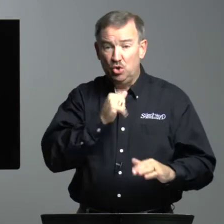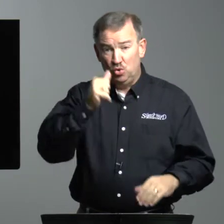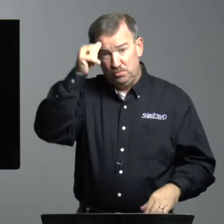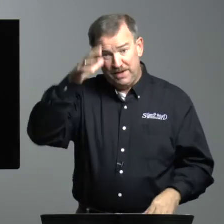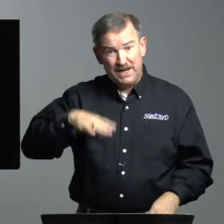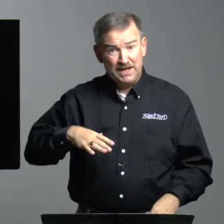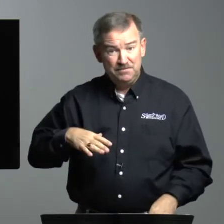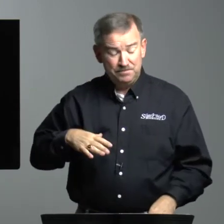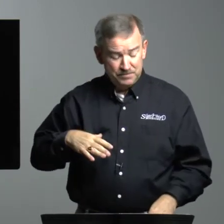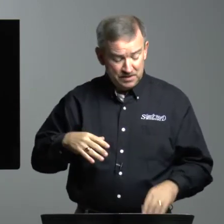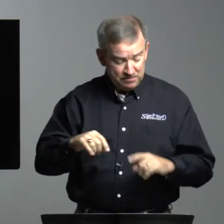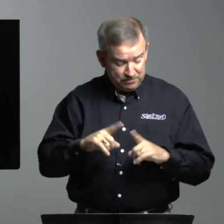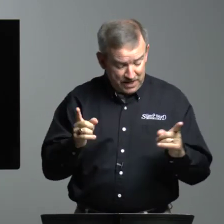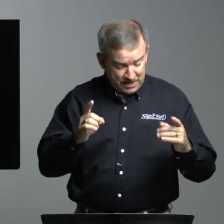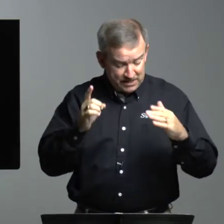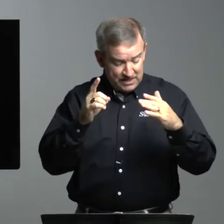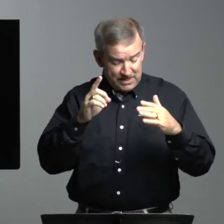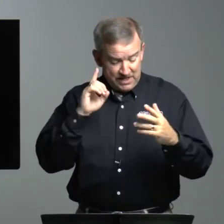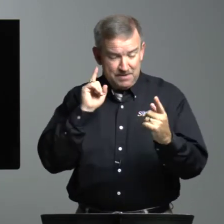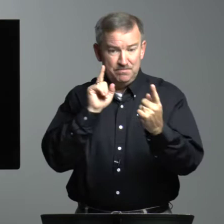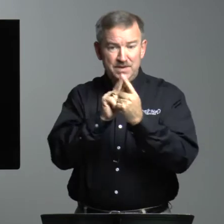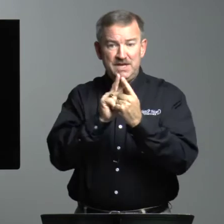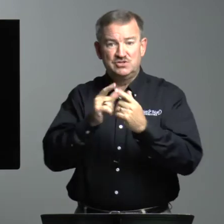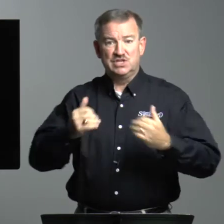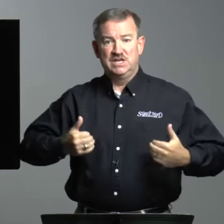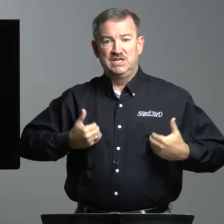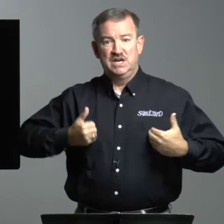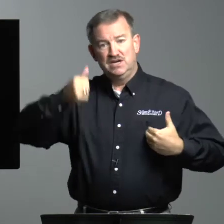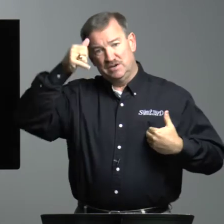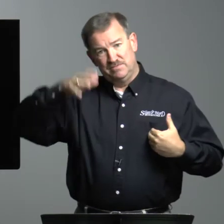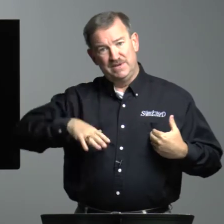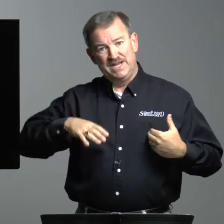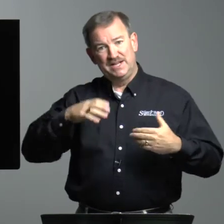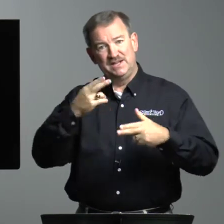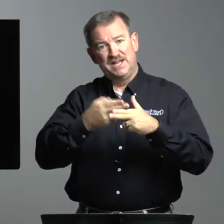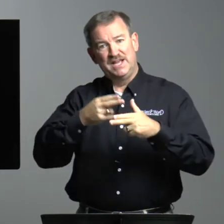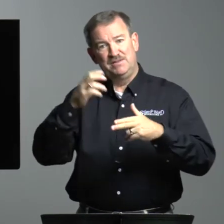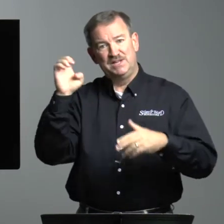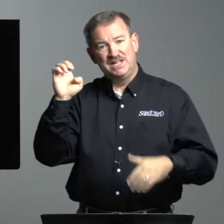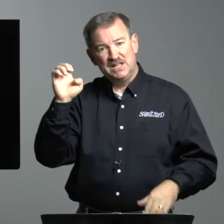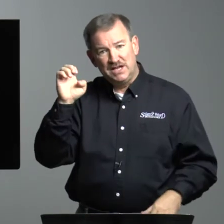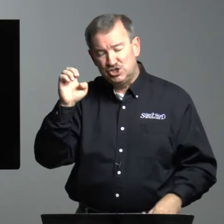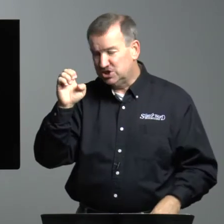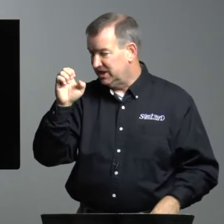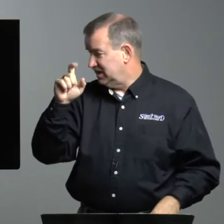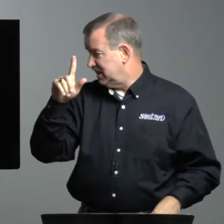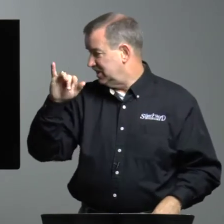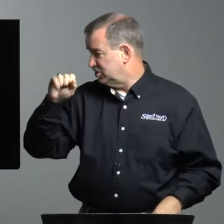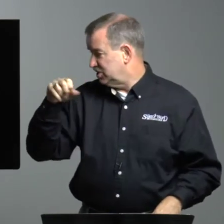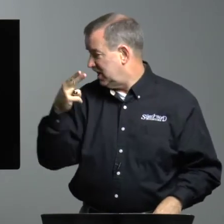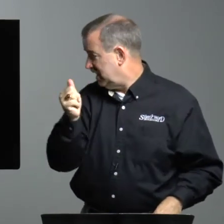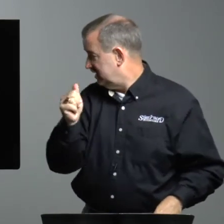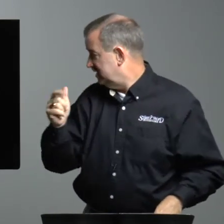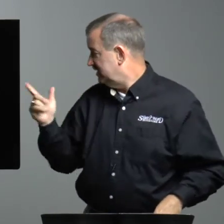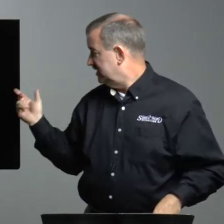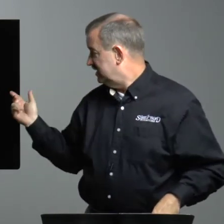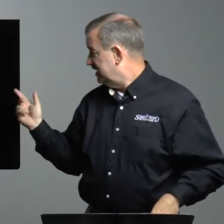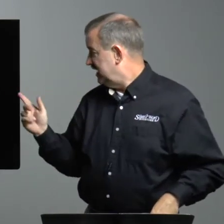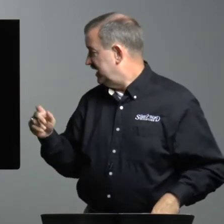old man, but he meets a younger man named Elisha. And